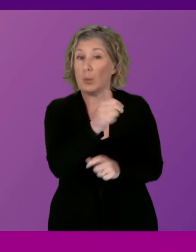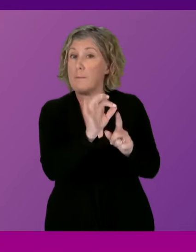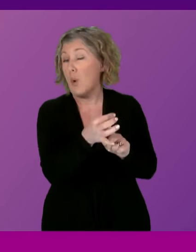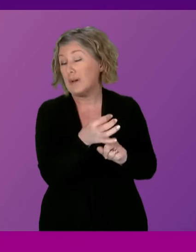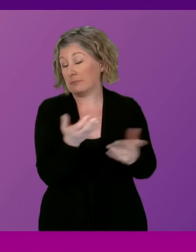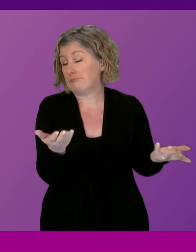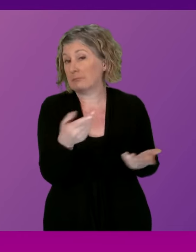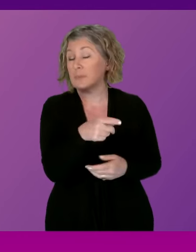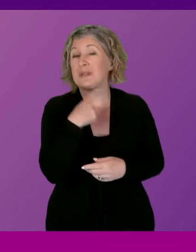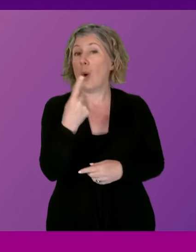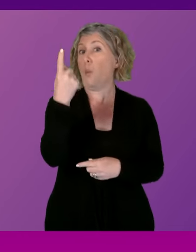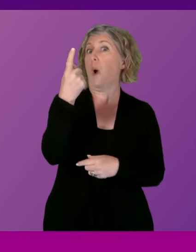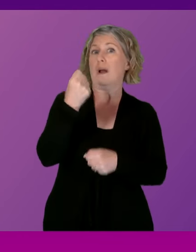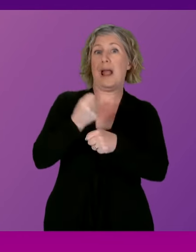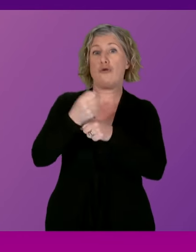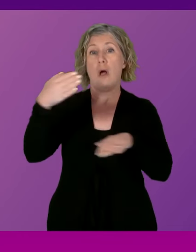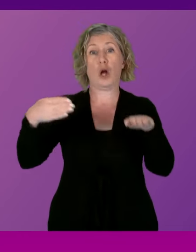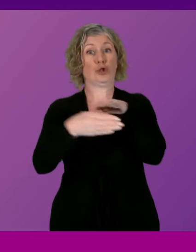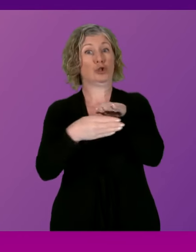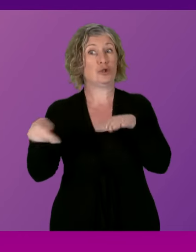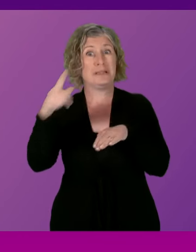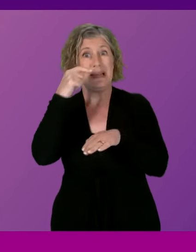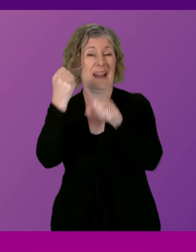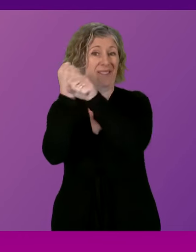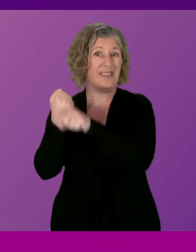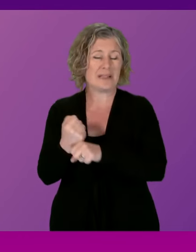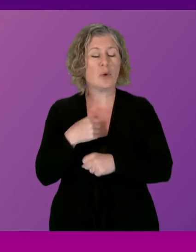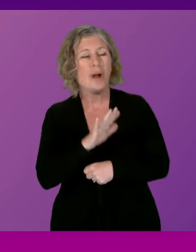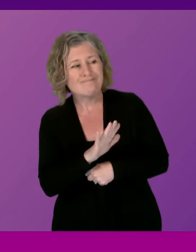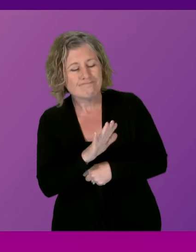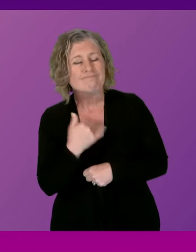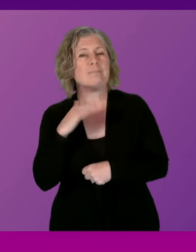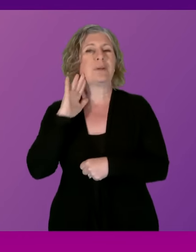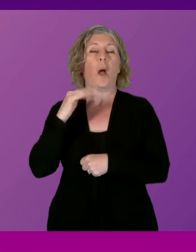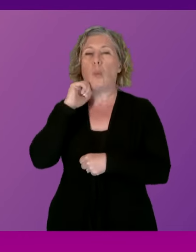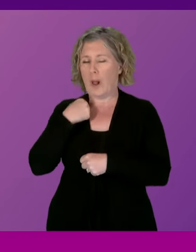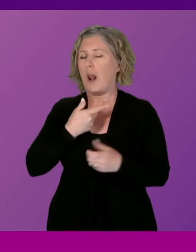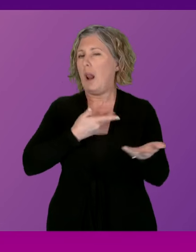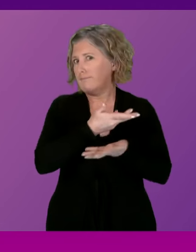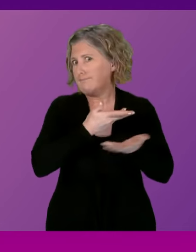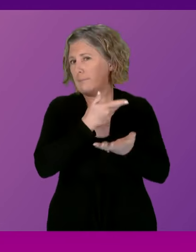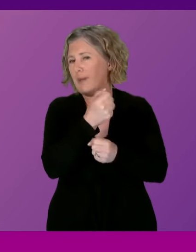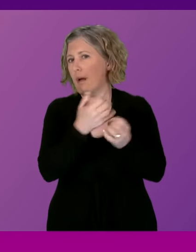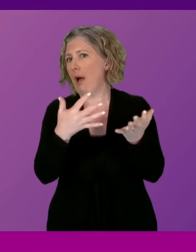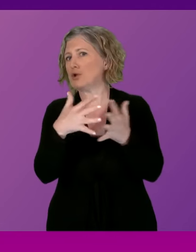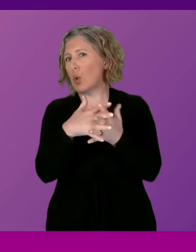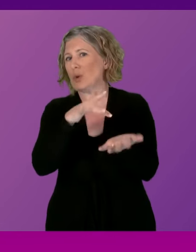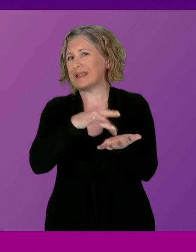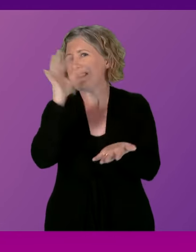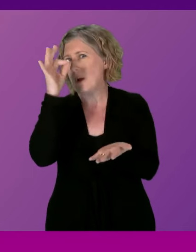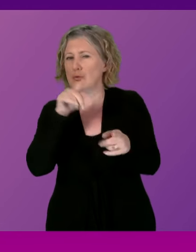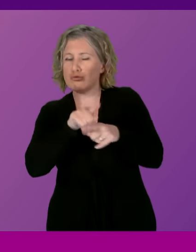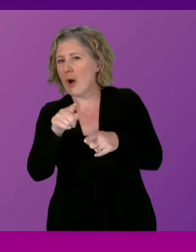garage, as she has described, and there are extremely long-waiting lists. And I will ensure that we liaise with Glasgow City Council to see what support